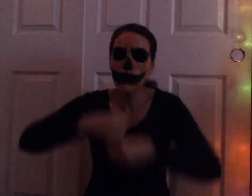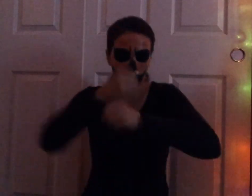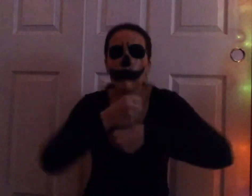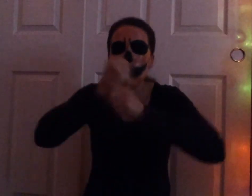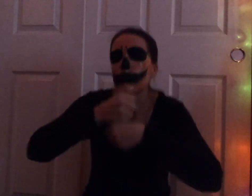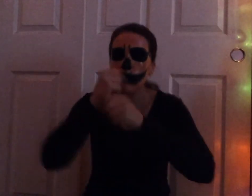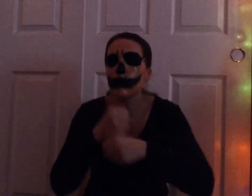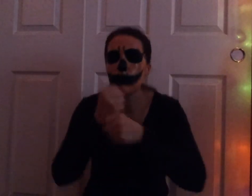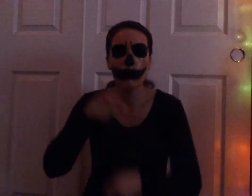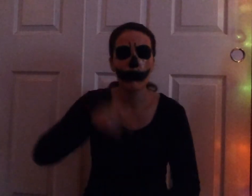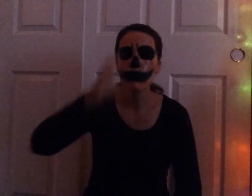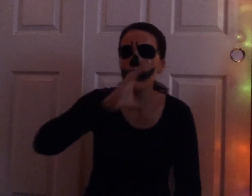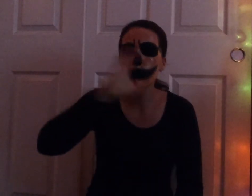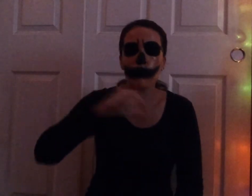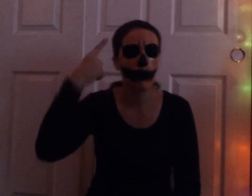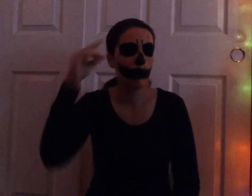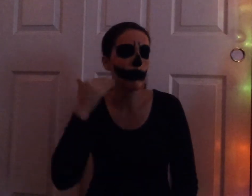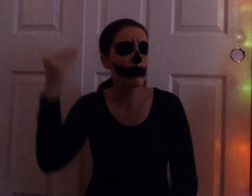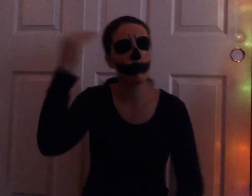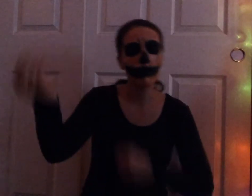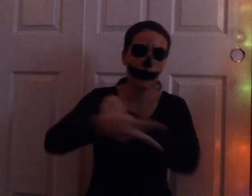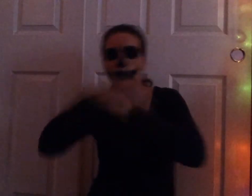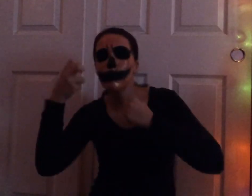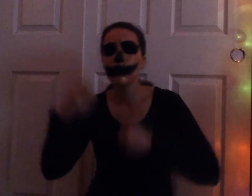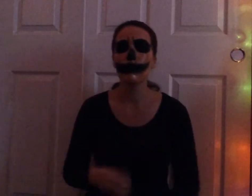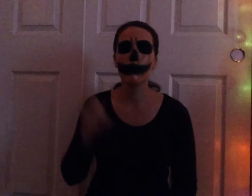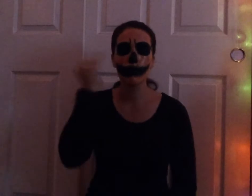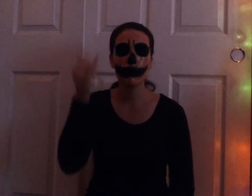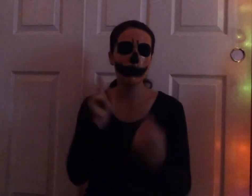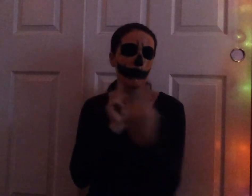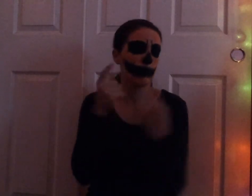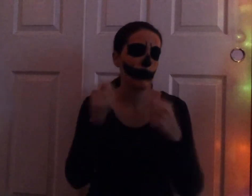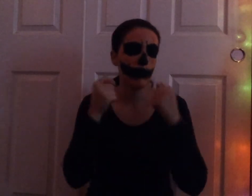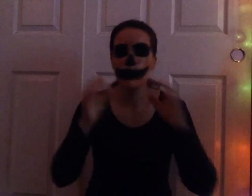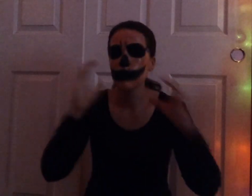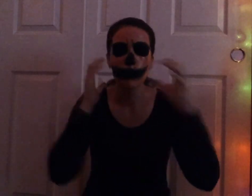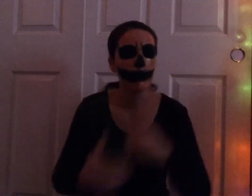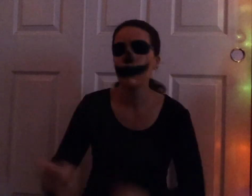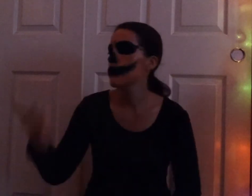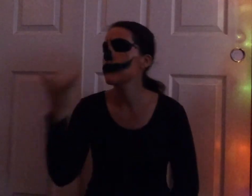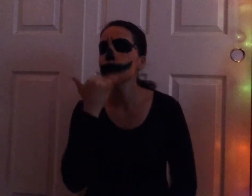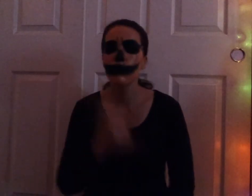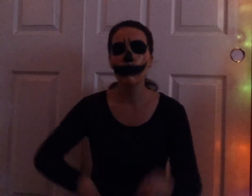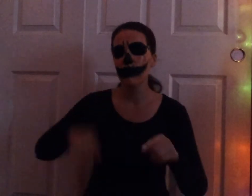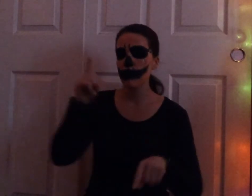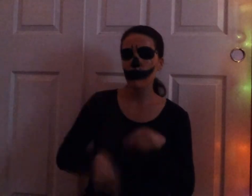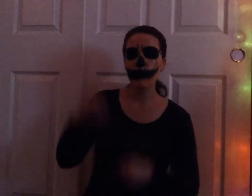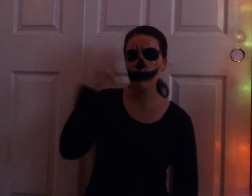and a flippity-clop. He's out looking for a head to swop. So don't try to figure out a plan. You